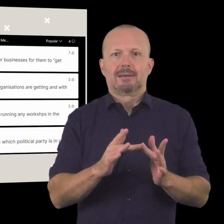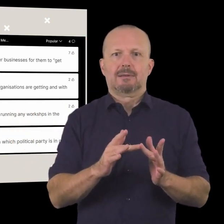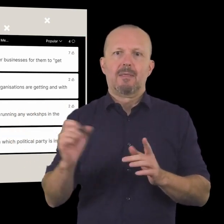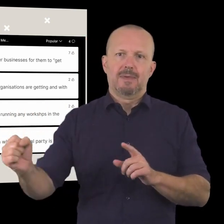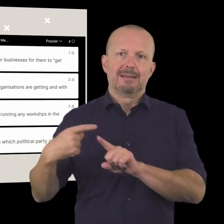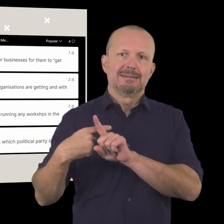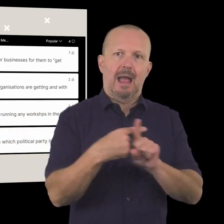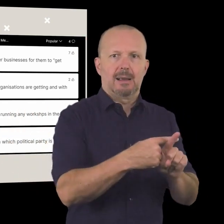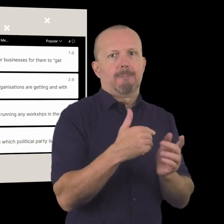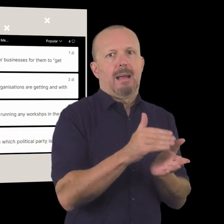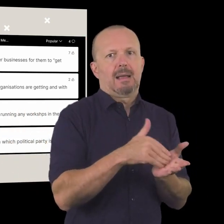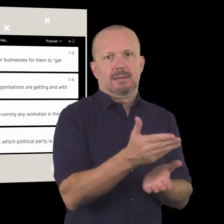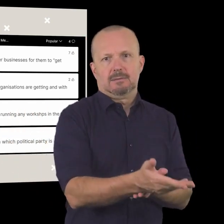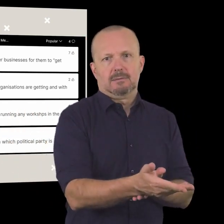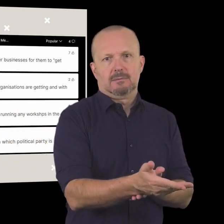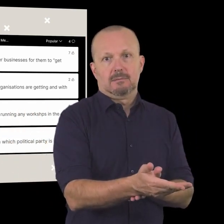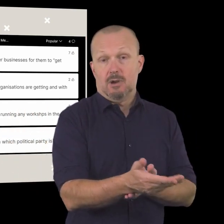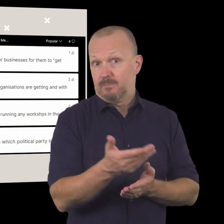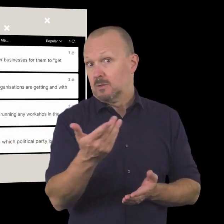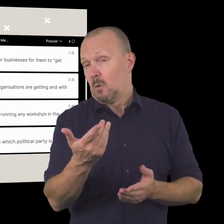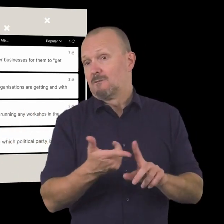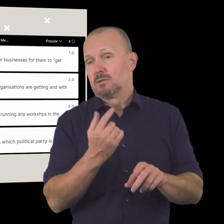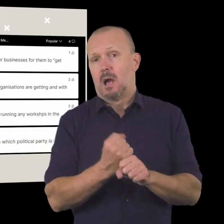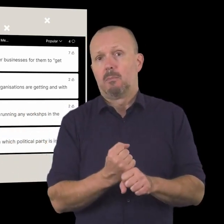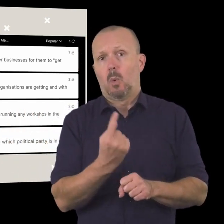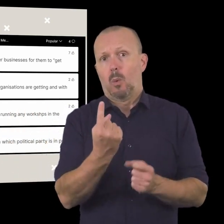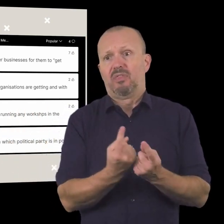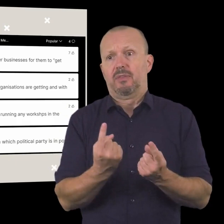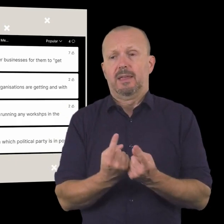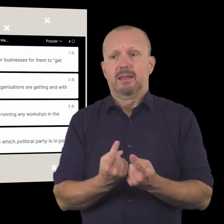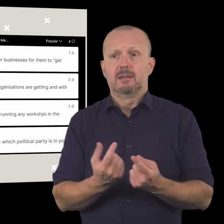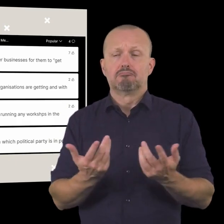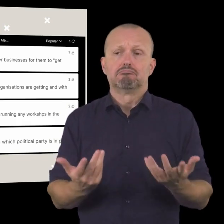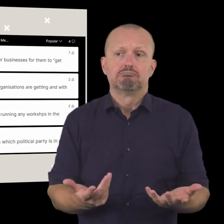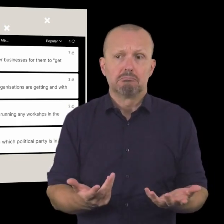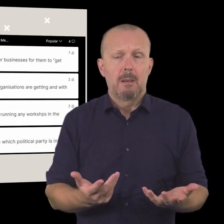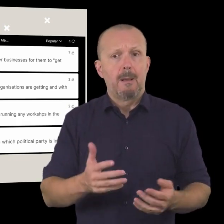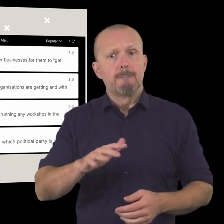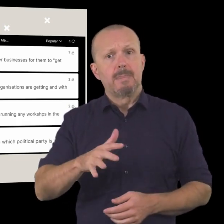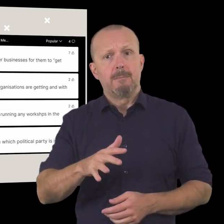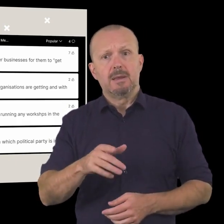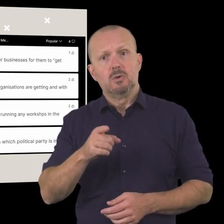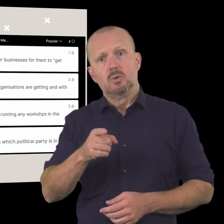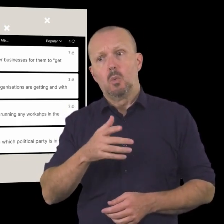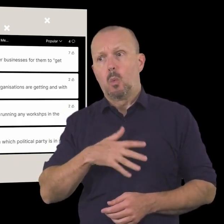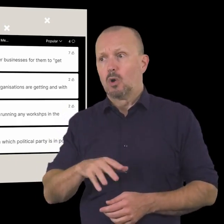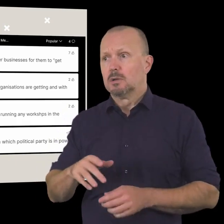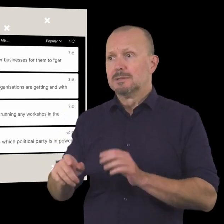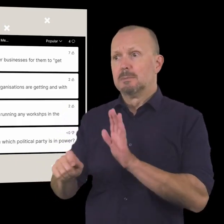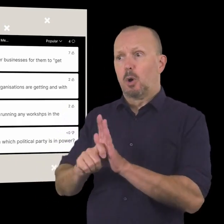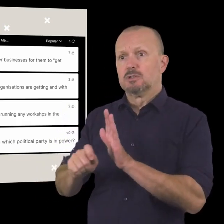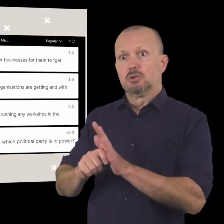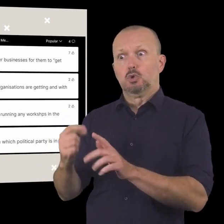with their target market so uh one of the things that you might do for example uh have for example is the opportunity to